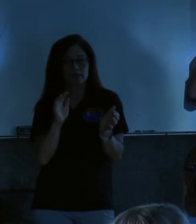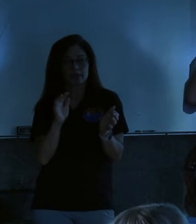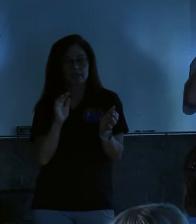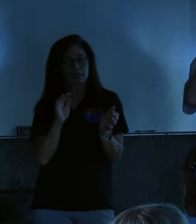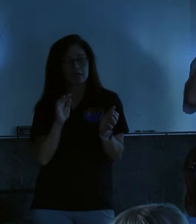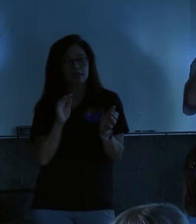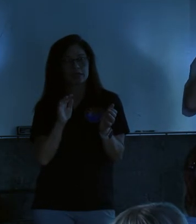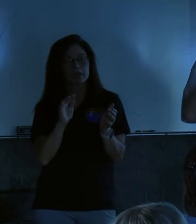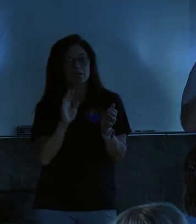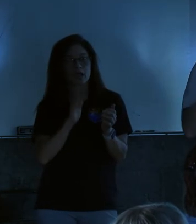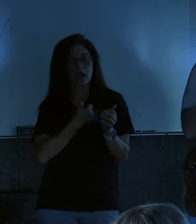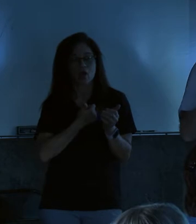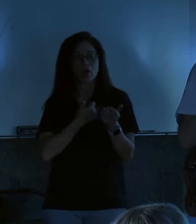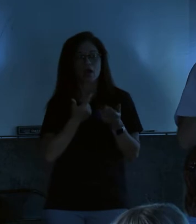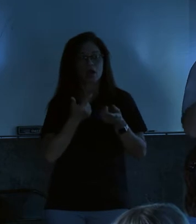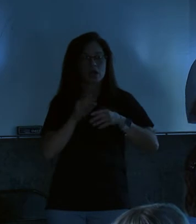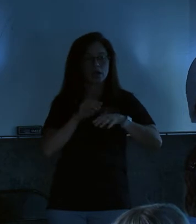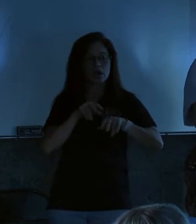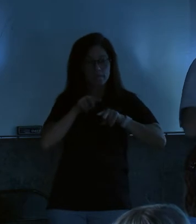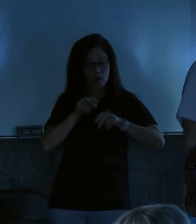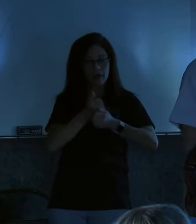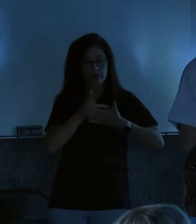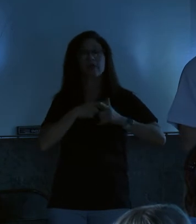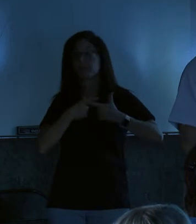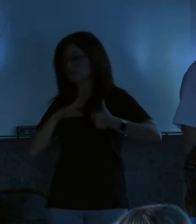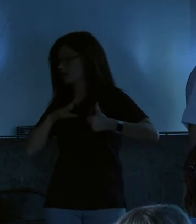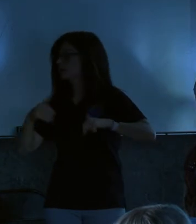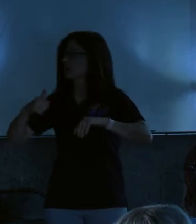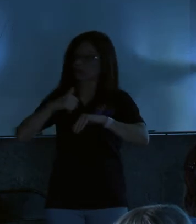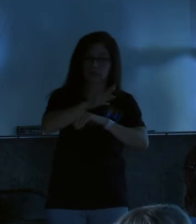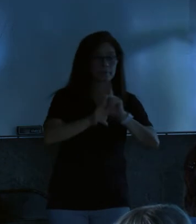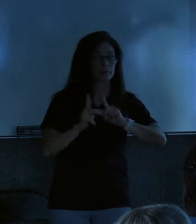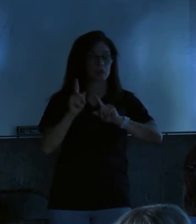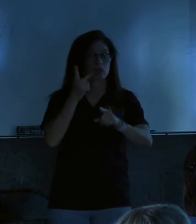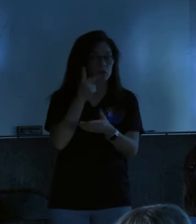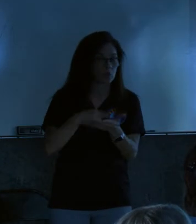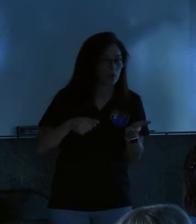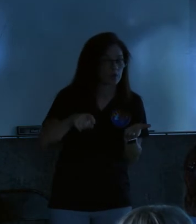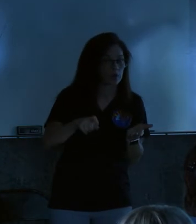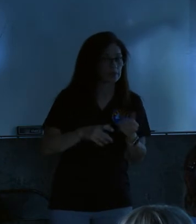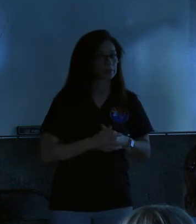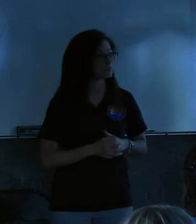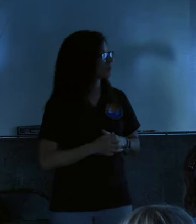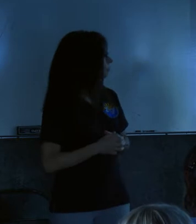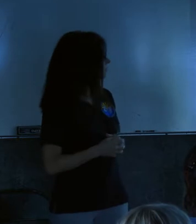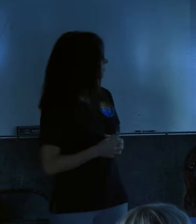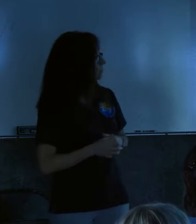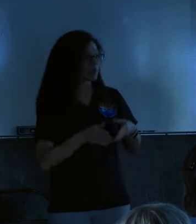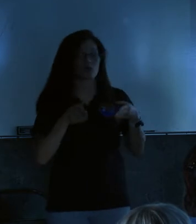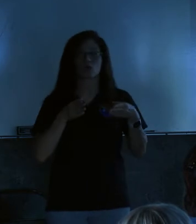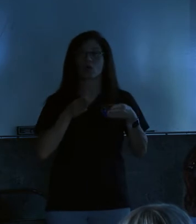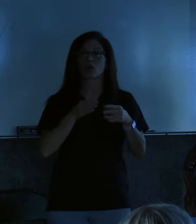That's part of our effect of monitoring that everything and then sending people into the field to see what's needed. Road maintenance is